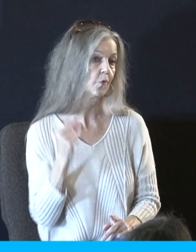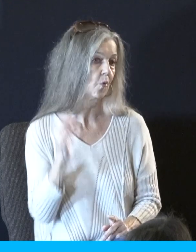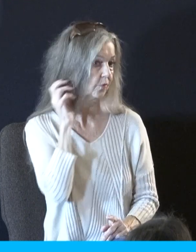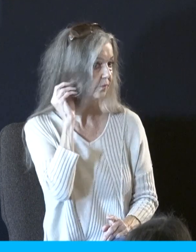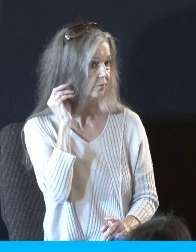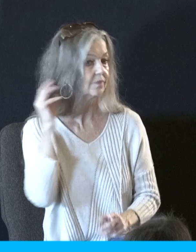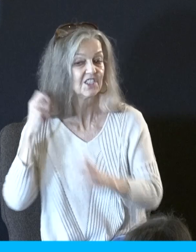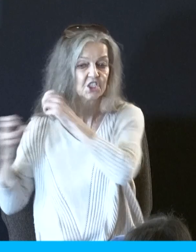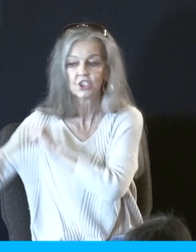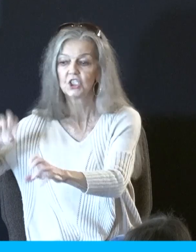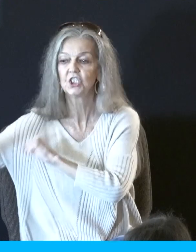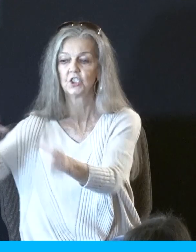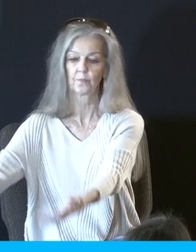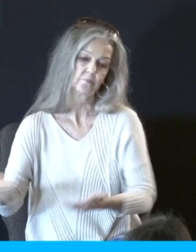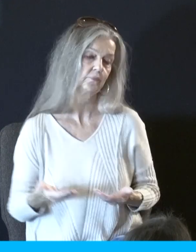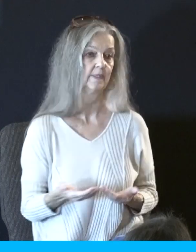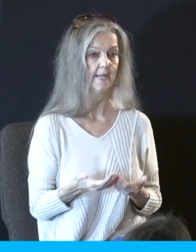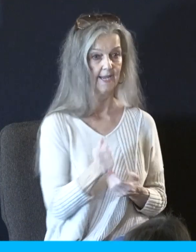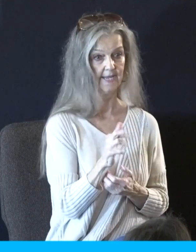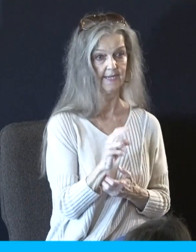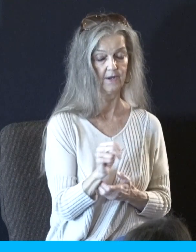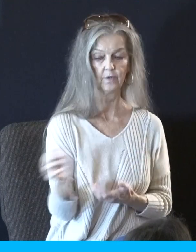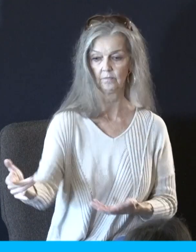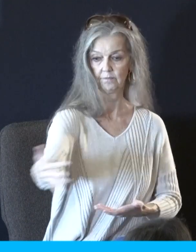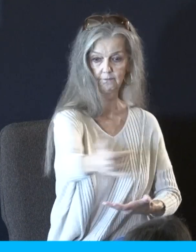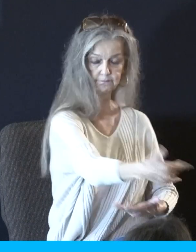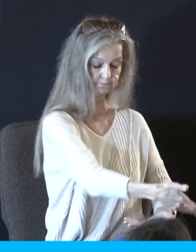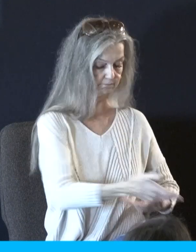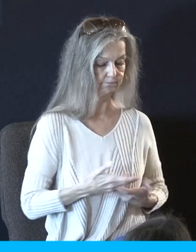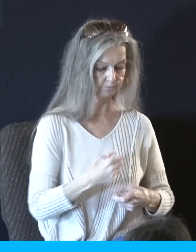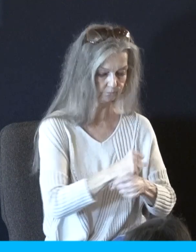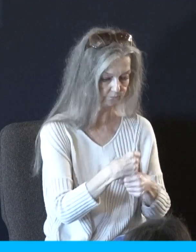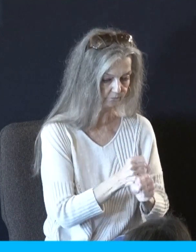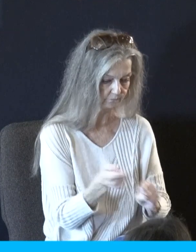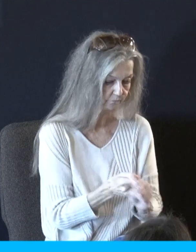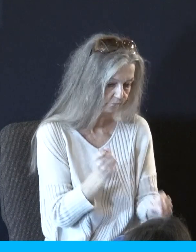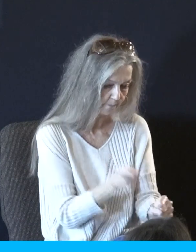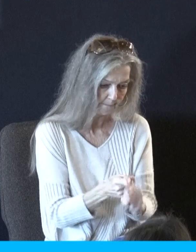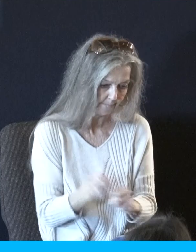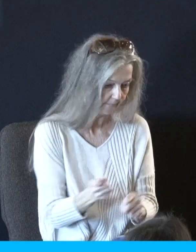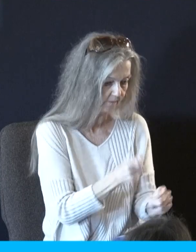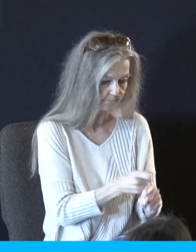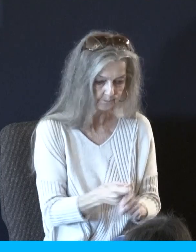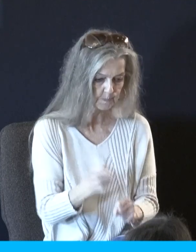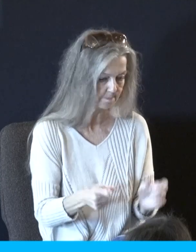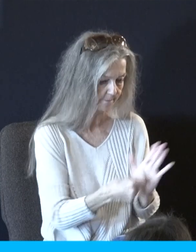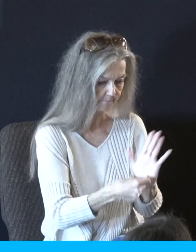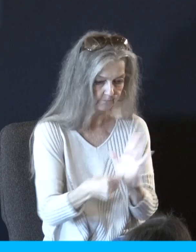brought them to Aaron and he took this from their hand and fashioned it with a graving tool and made it into a golden calf